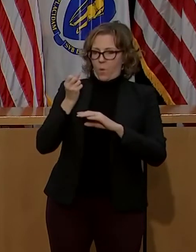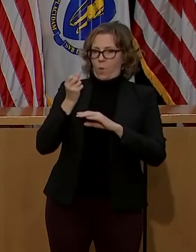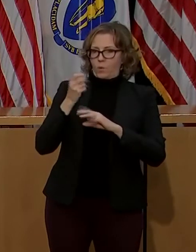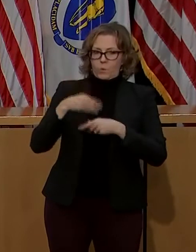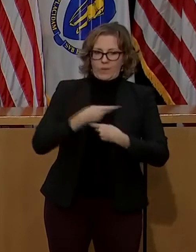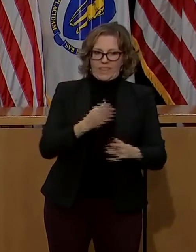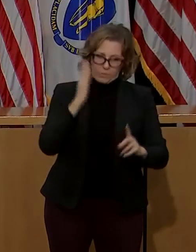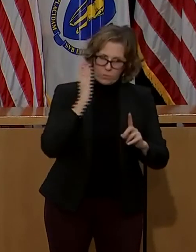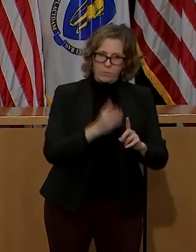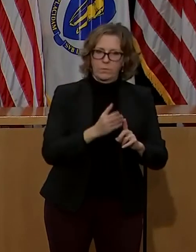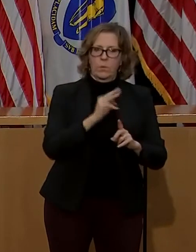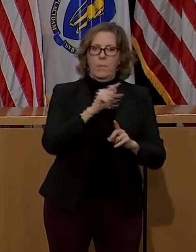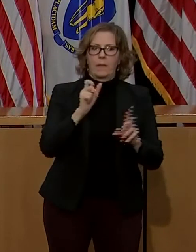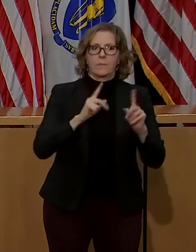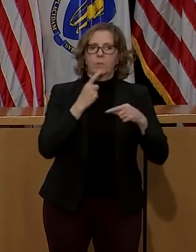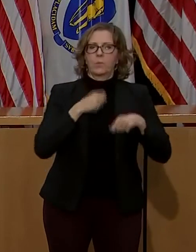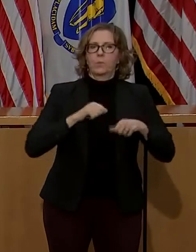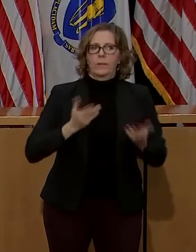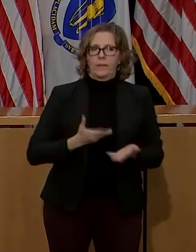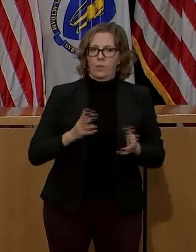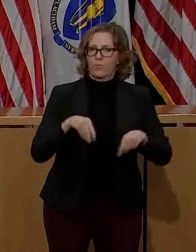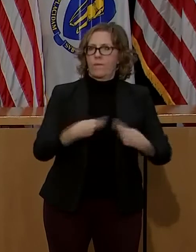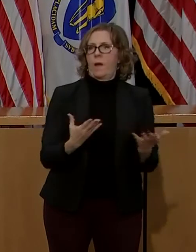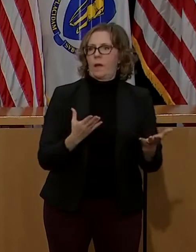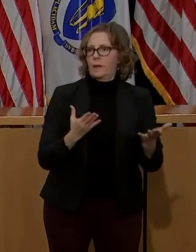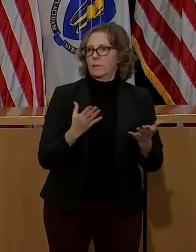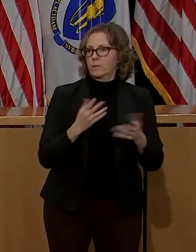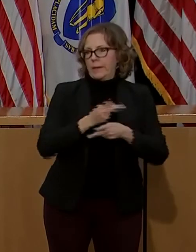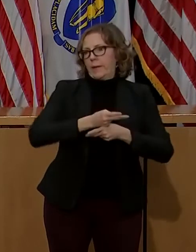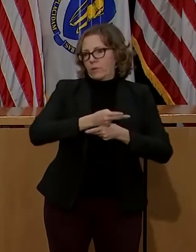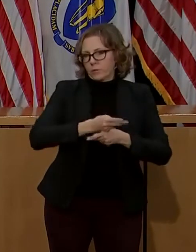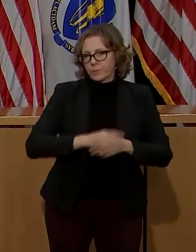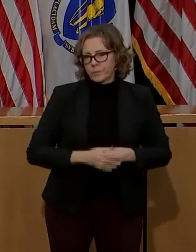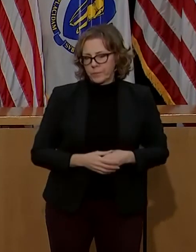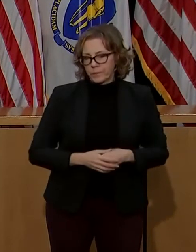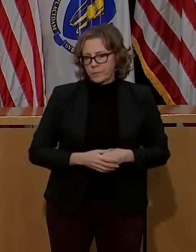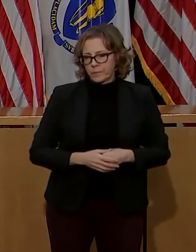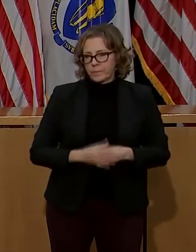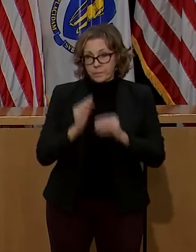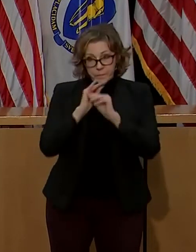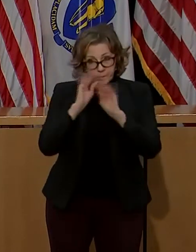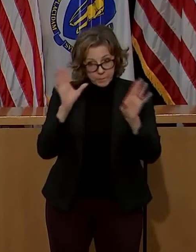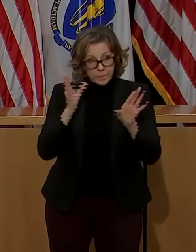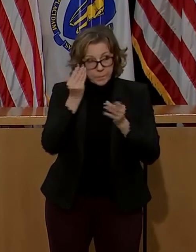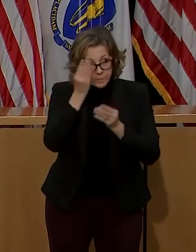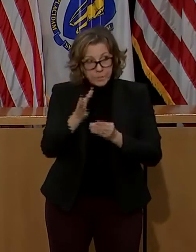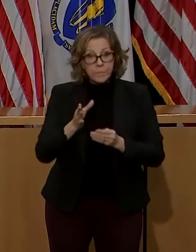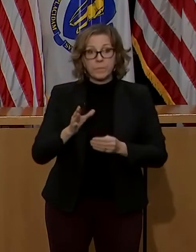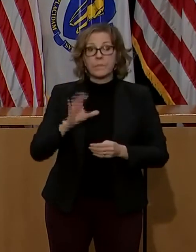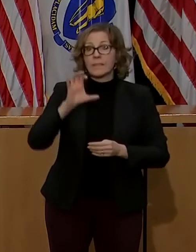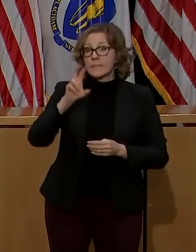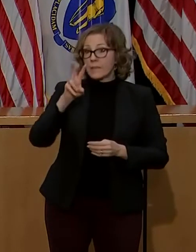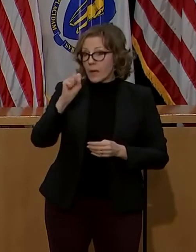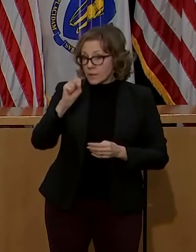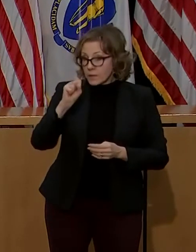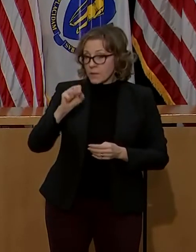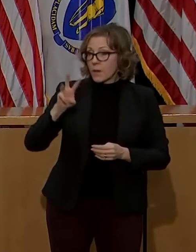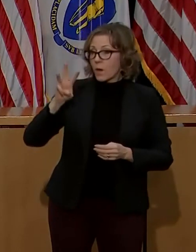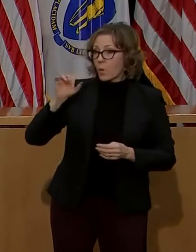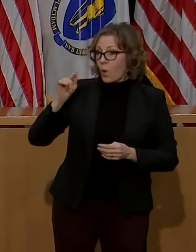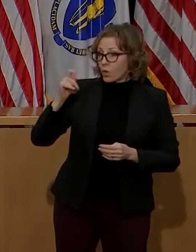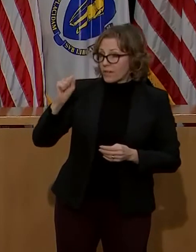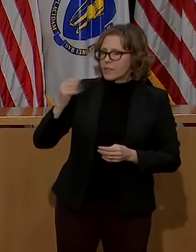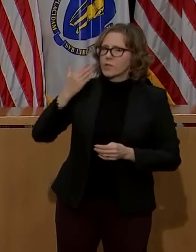to Massachusetts. Let me be clear. CVS and Walgreens have been good partners during this process. We